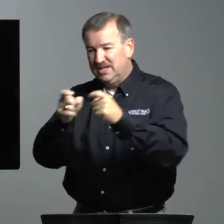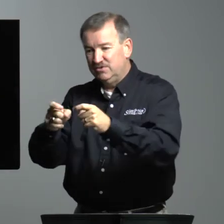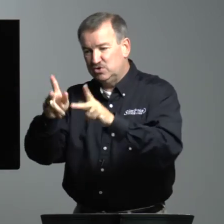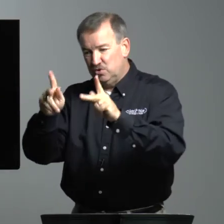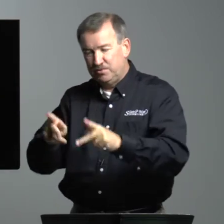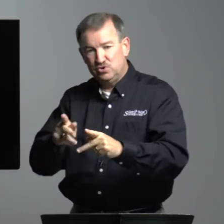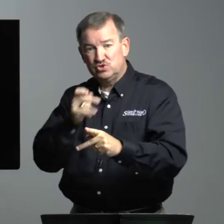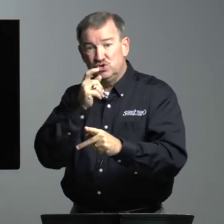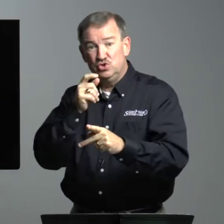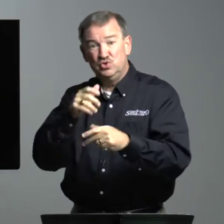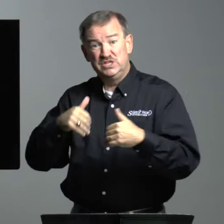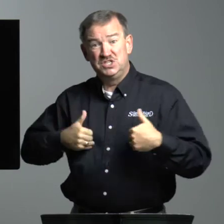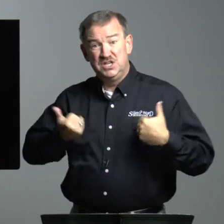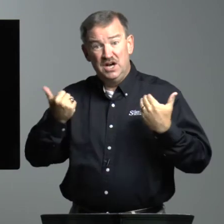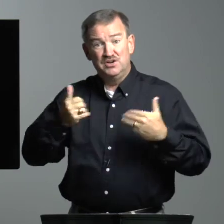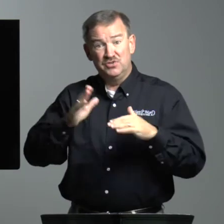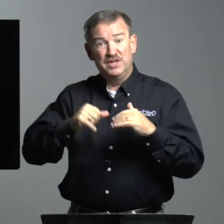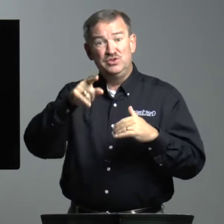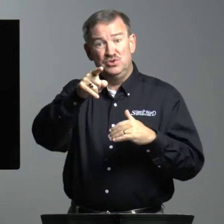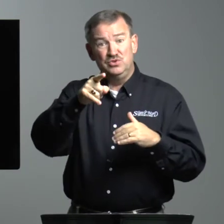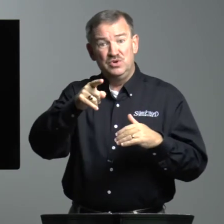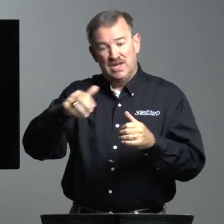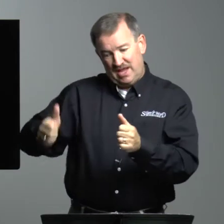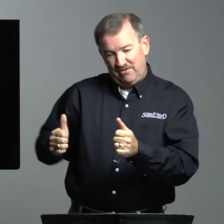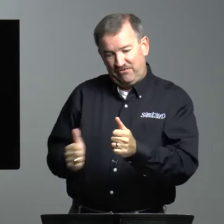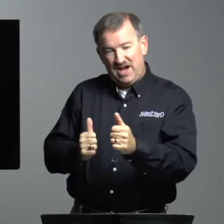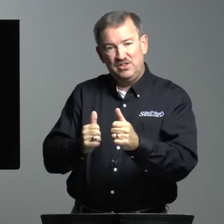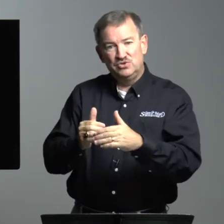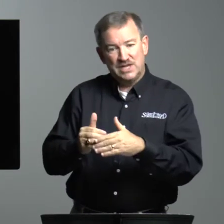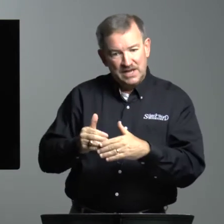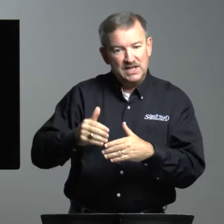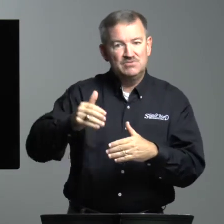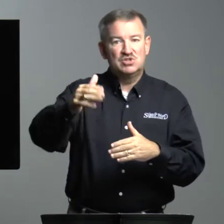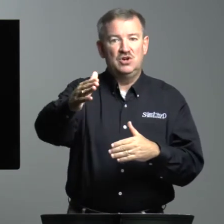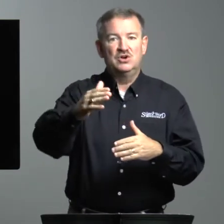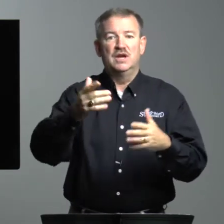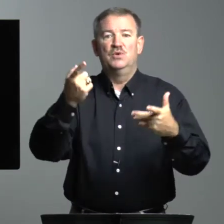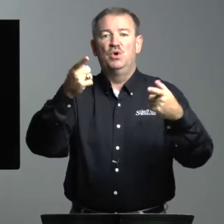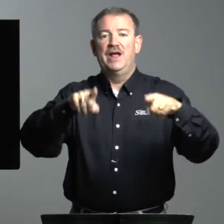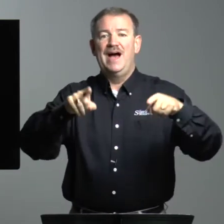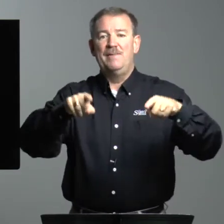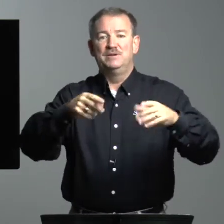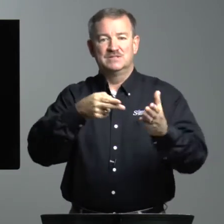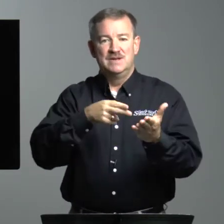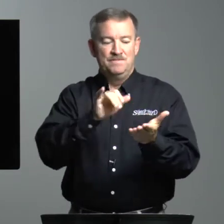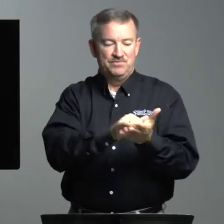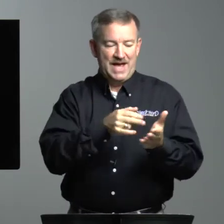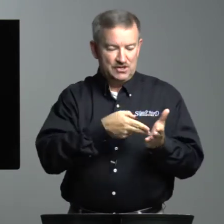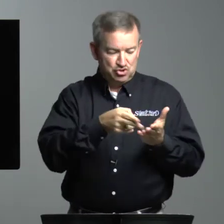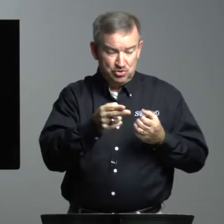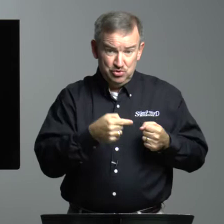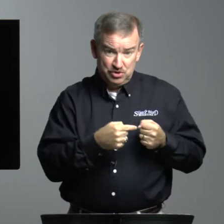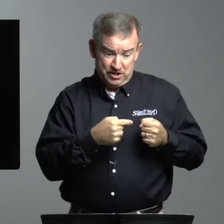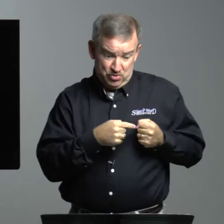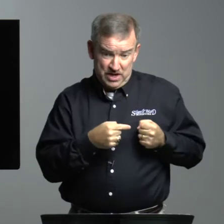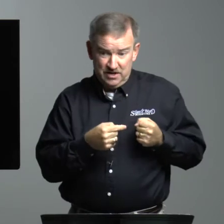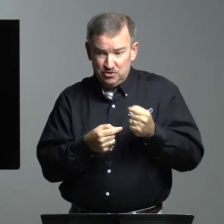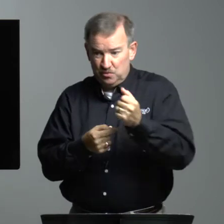give it to a person who is younger than you and follows and lives longer. And what happens? That truth that you held, you